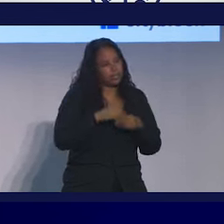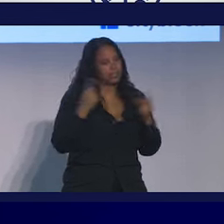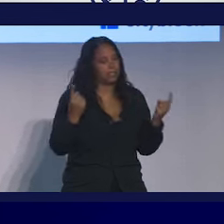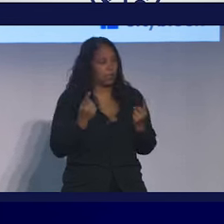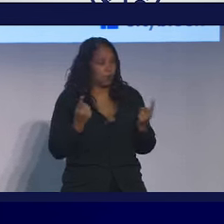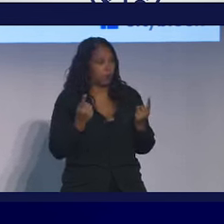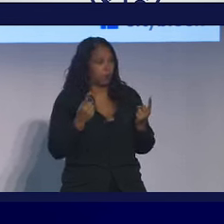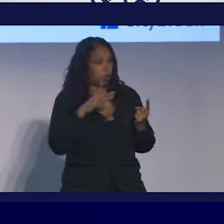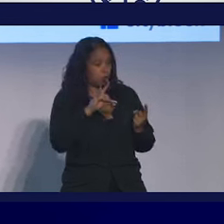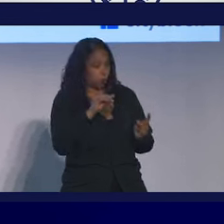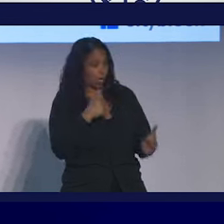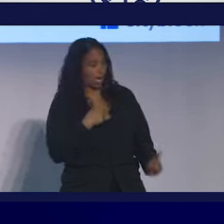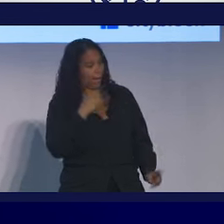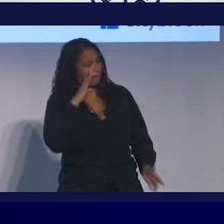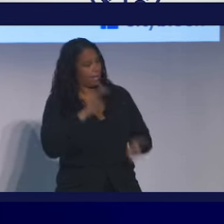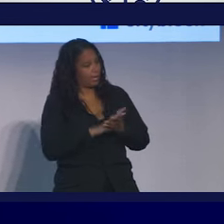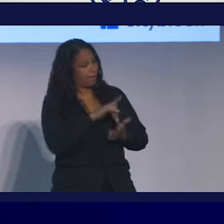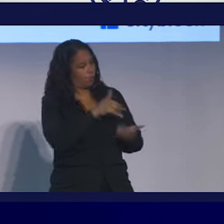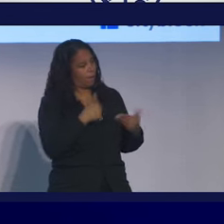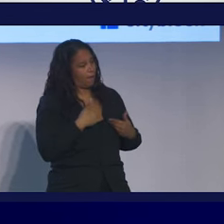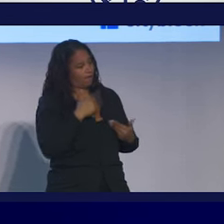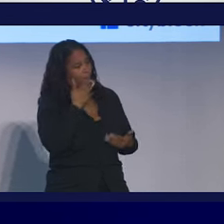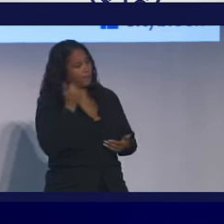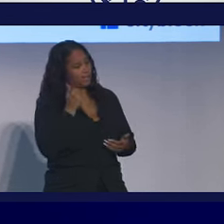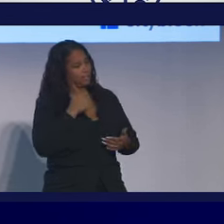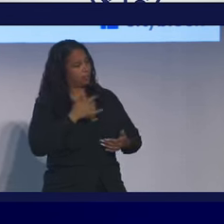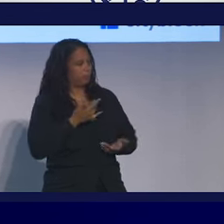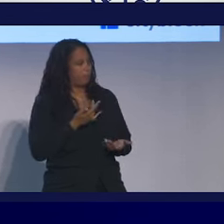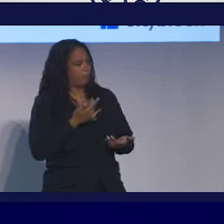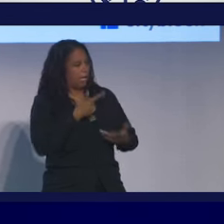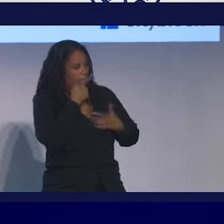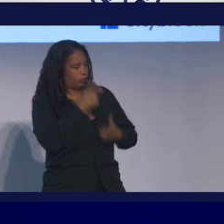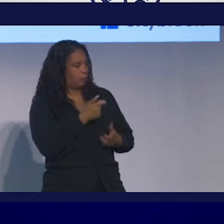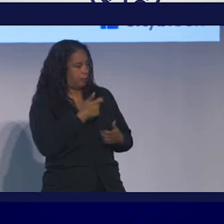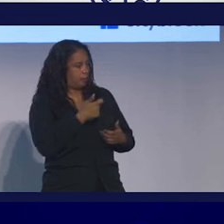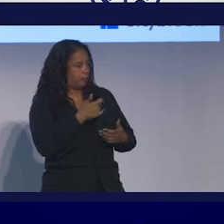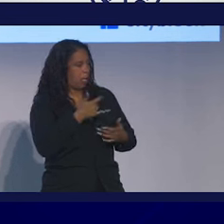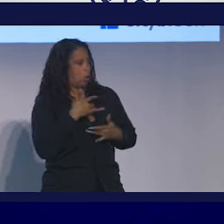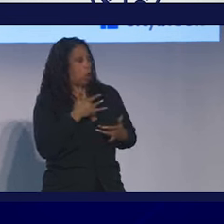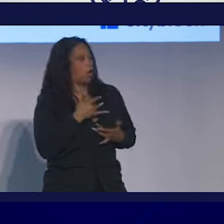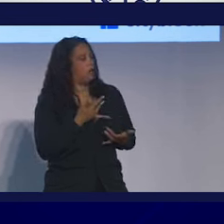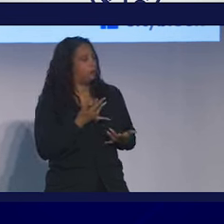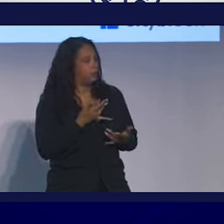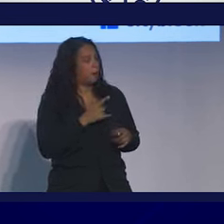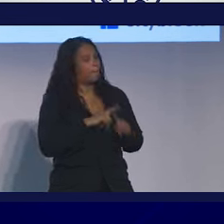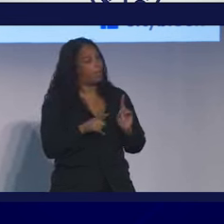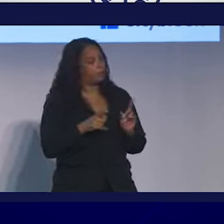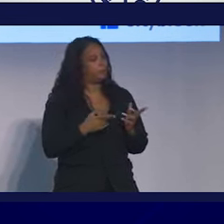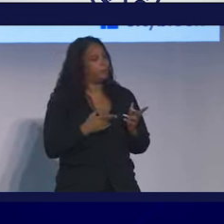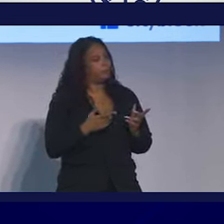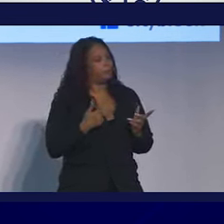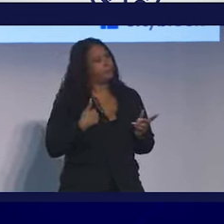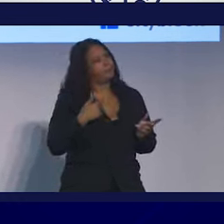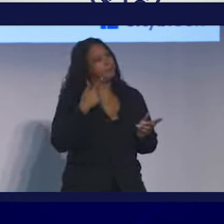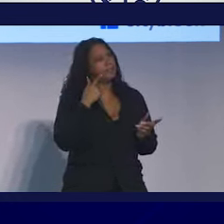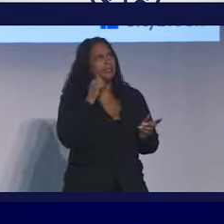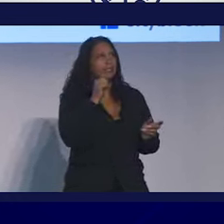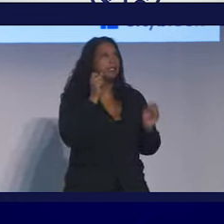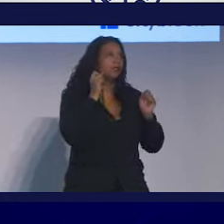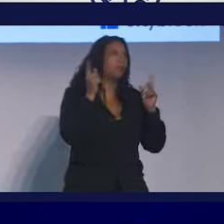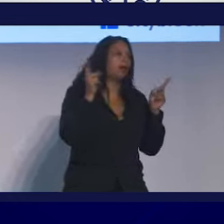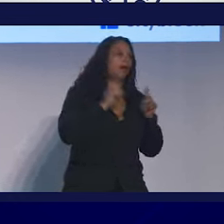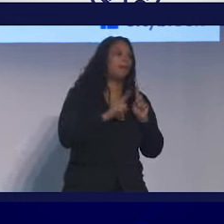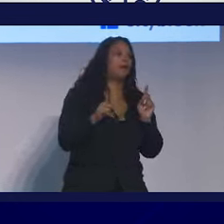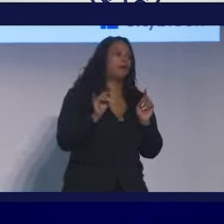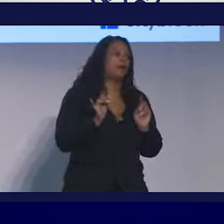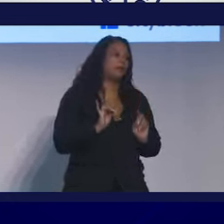interest at heart? That's it. And it would be, it's astonishing and I think maybe not surprising but certainly it's